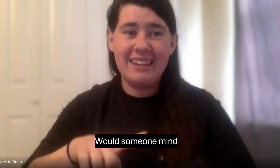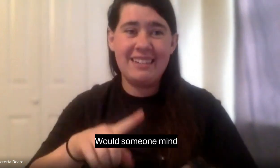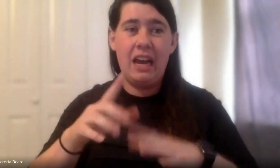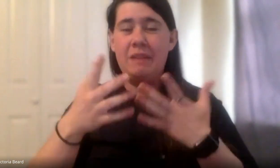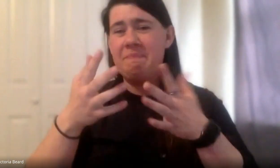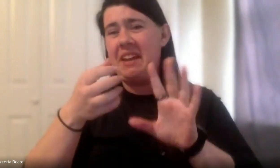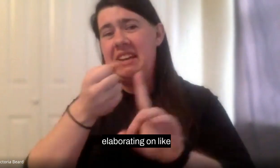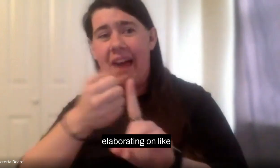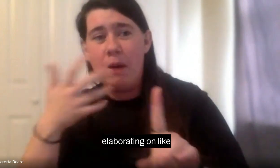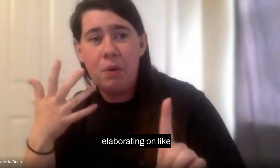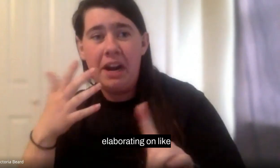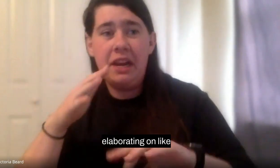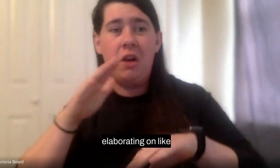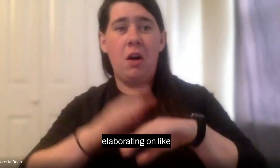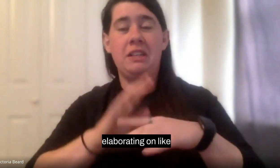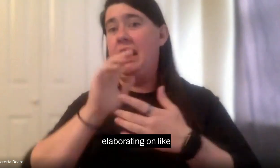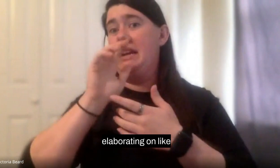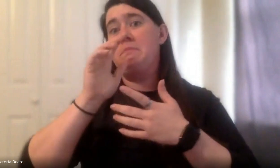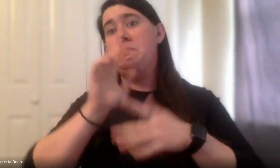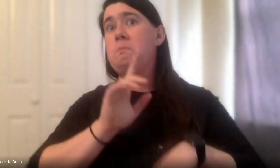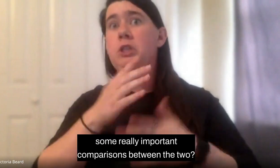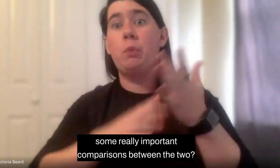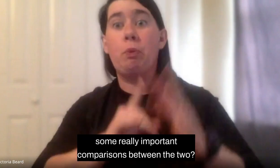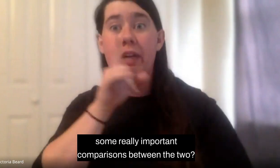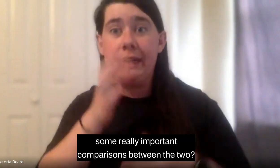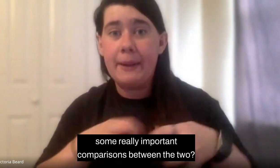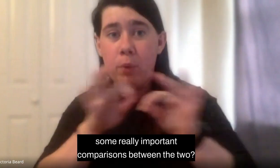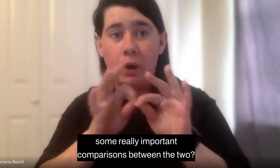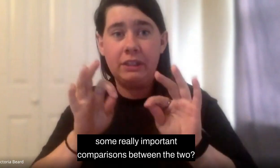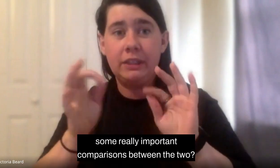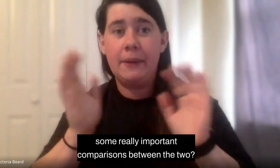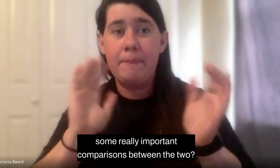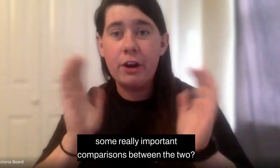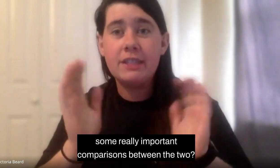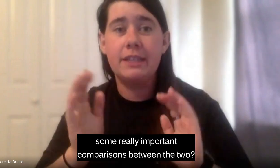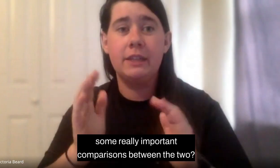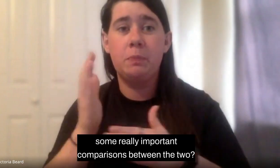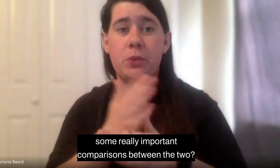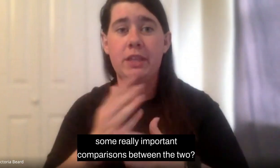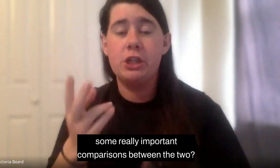elaborating on some really important comparisons between the two?